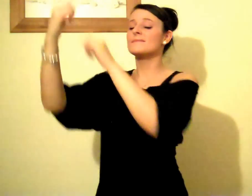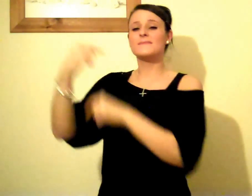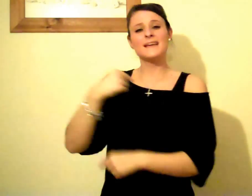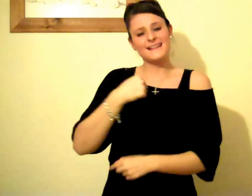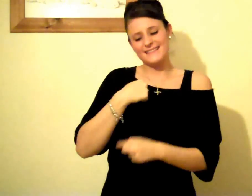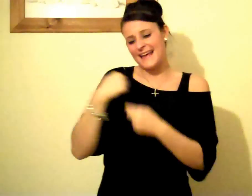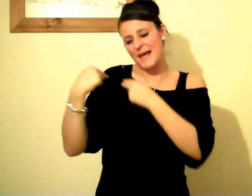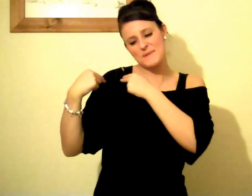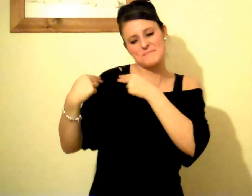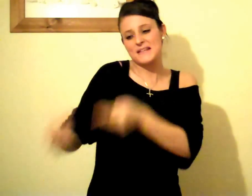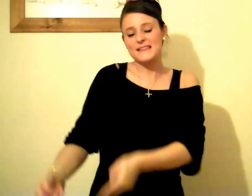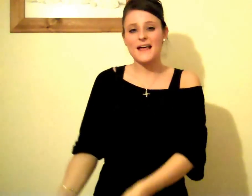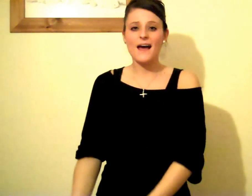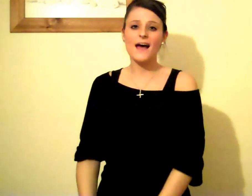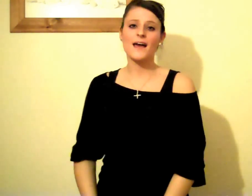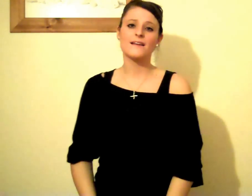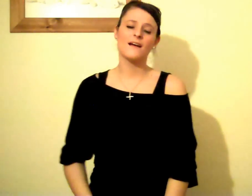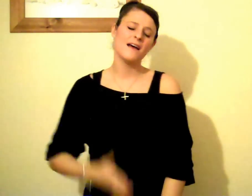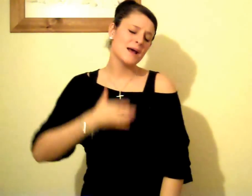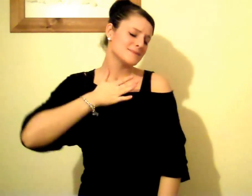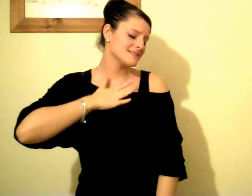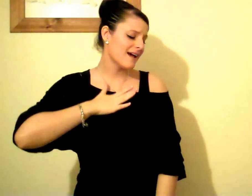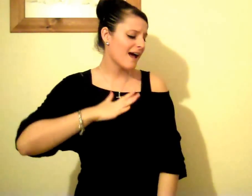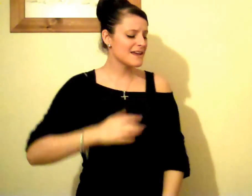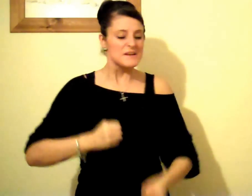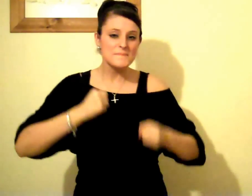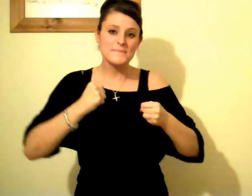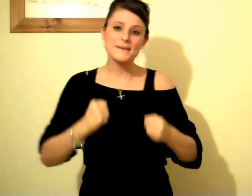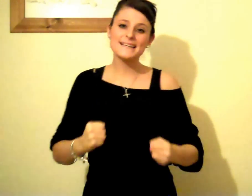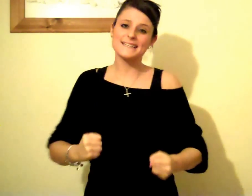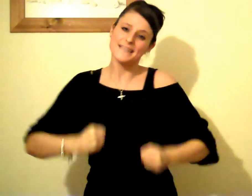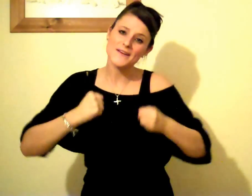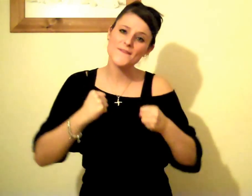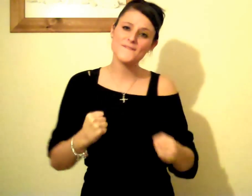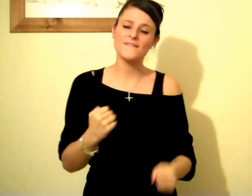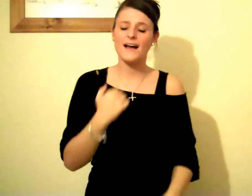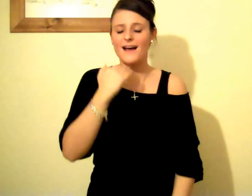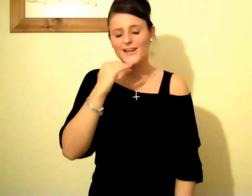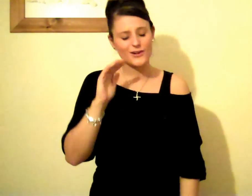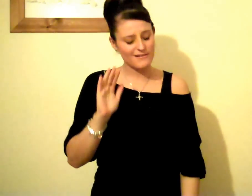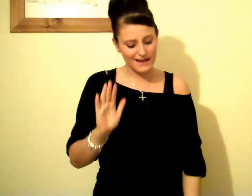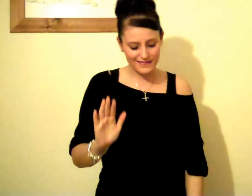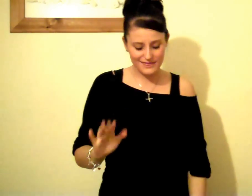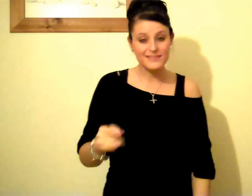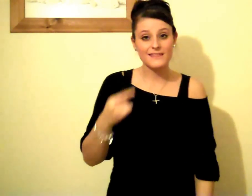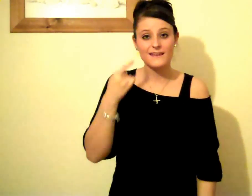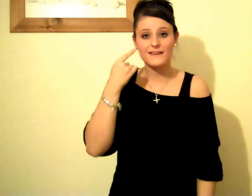Let me be lighter I'm tired of being a fighter I think